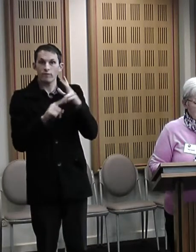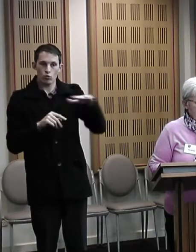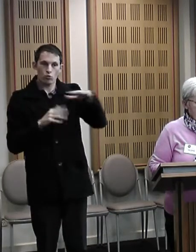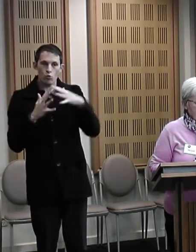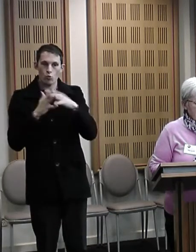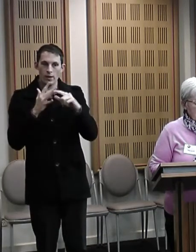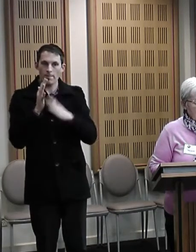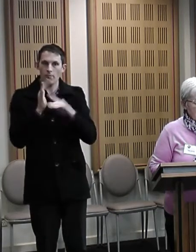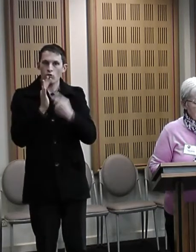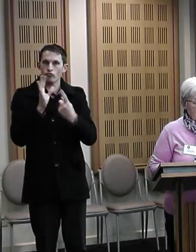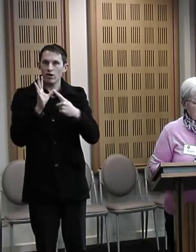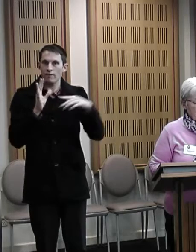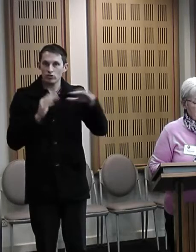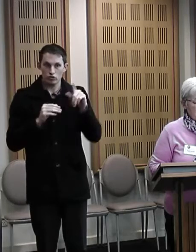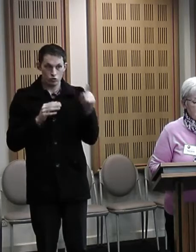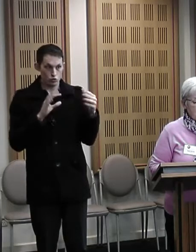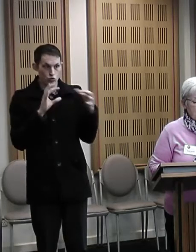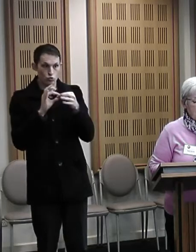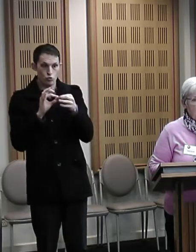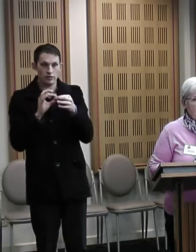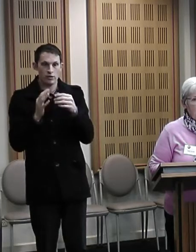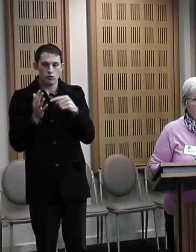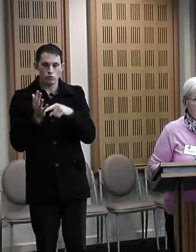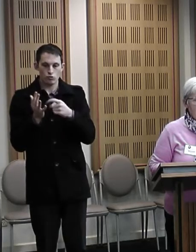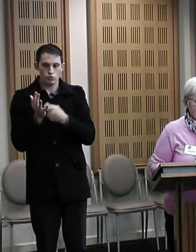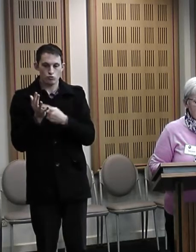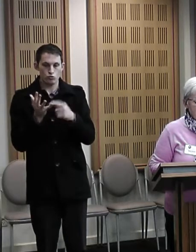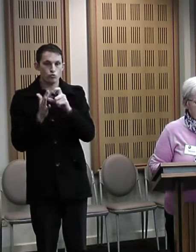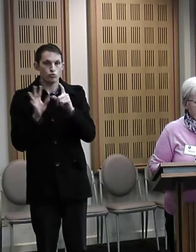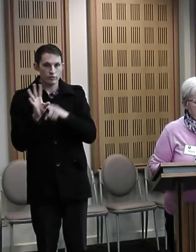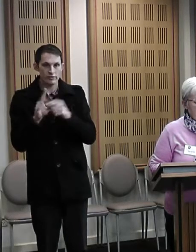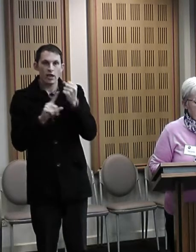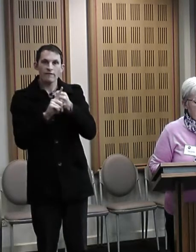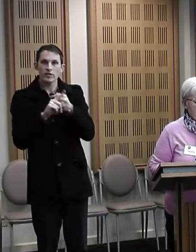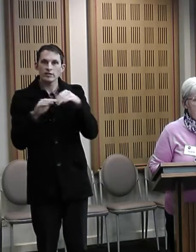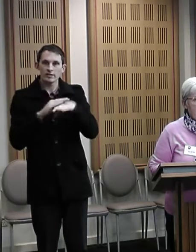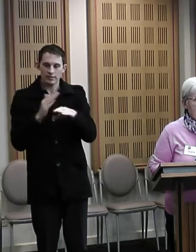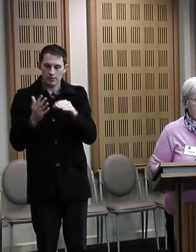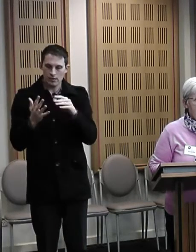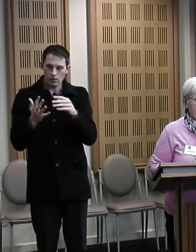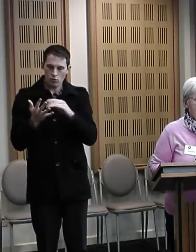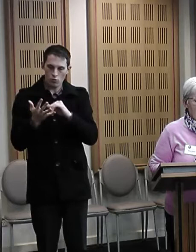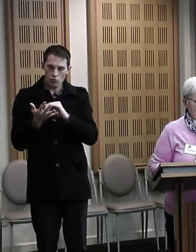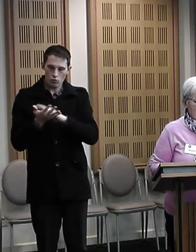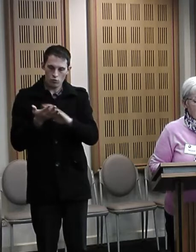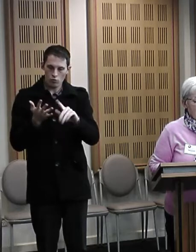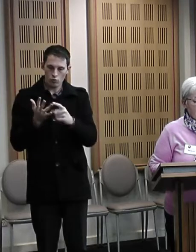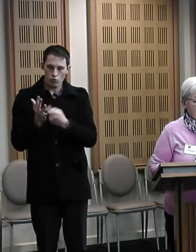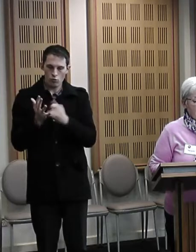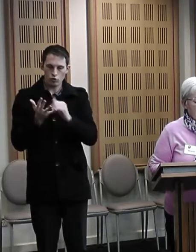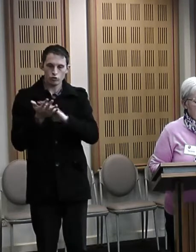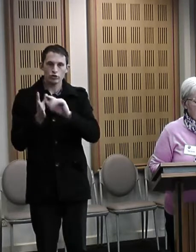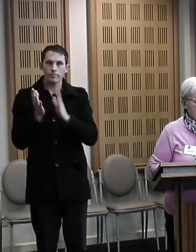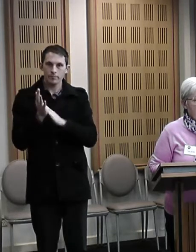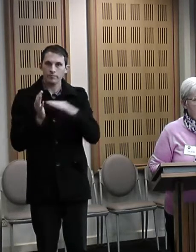She has joined our Horsham advocate, Trudy Joyce, in working with the Elders Group and the Family Services team at Goolam